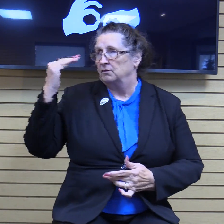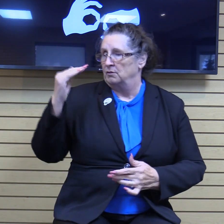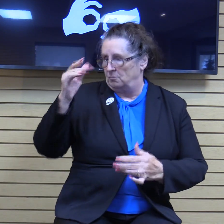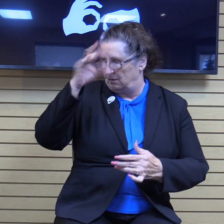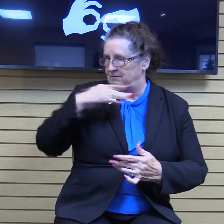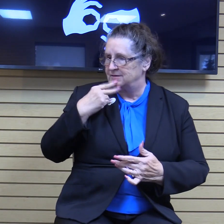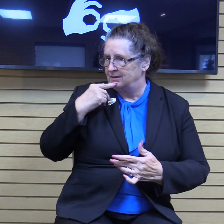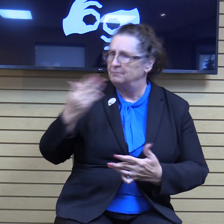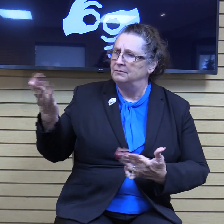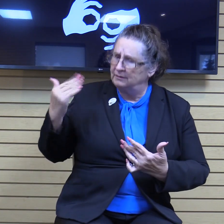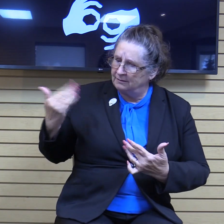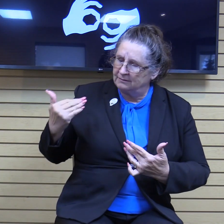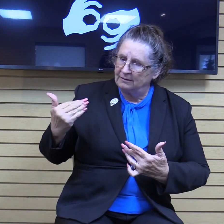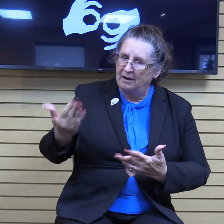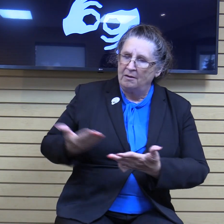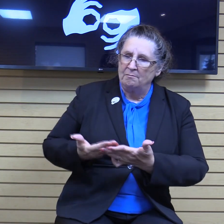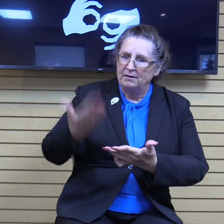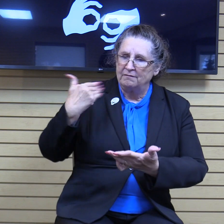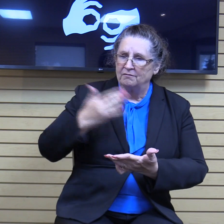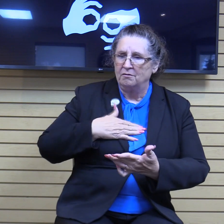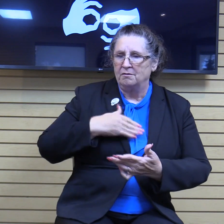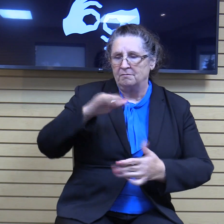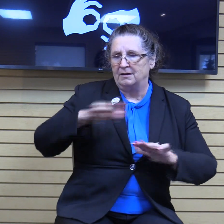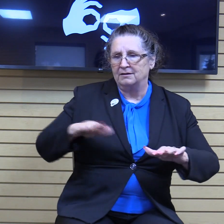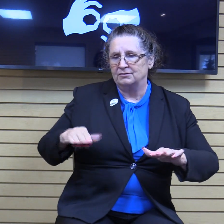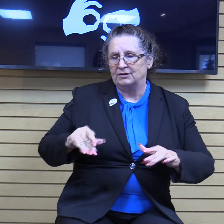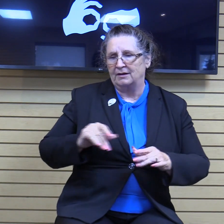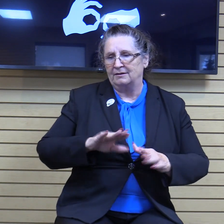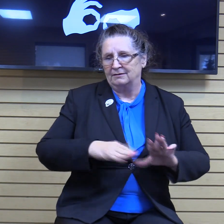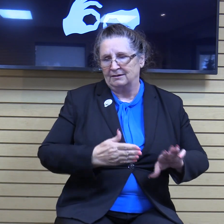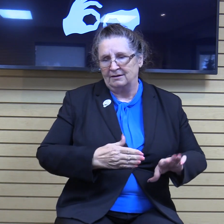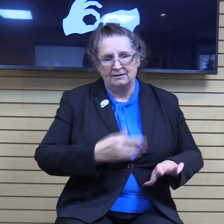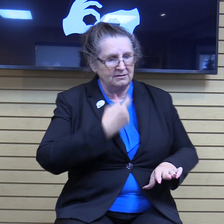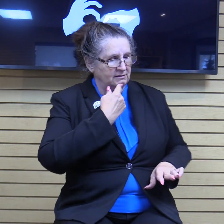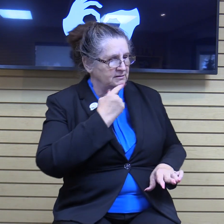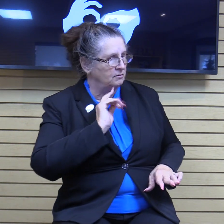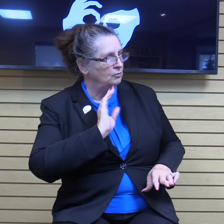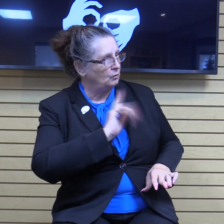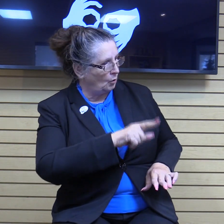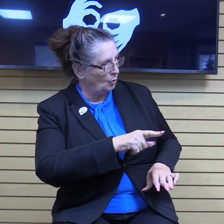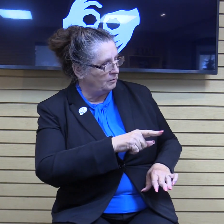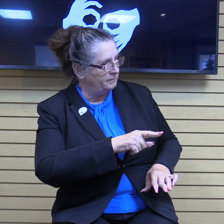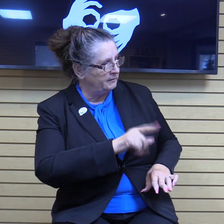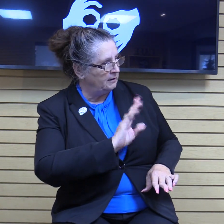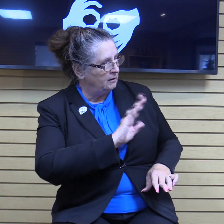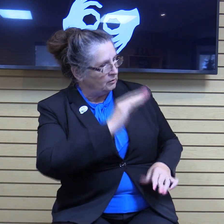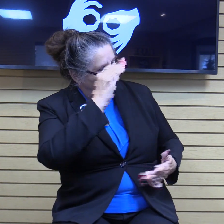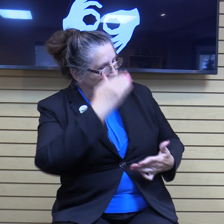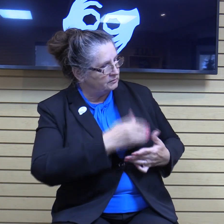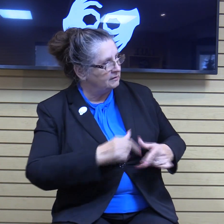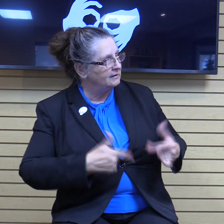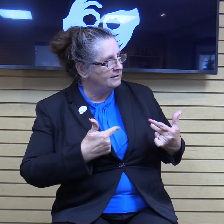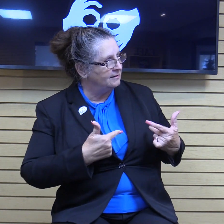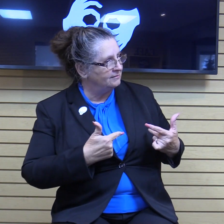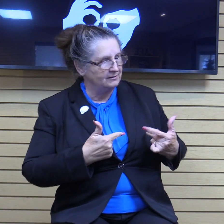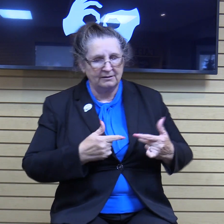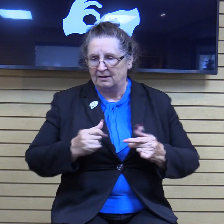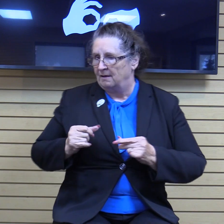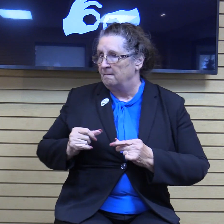Sir, come down before my child dies. Jesus said to him, Go your way. Your son lives. So the man believed the